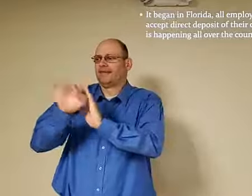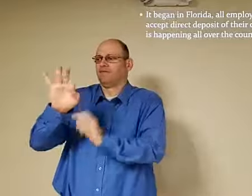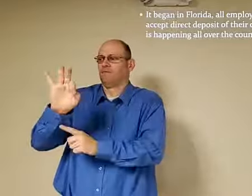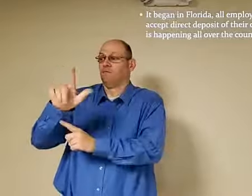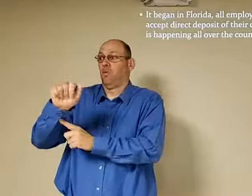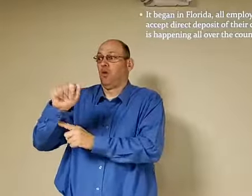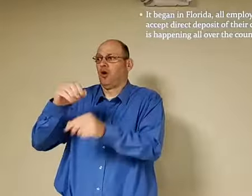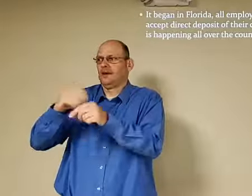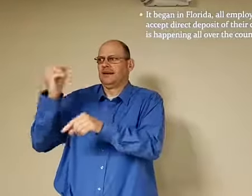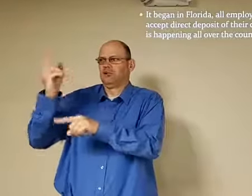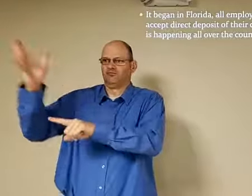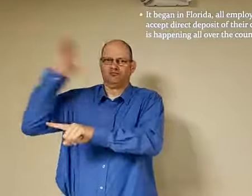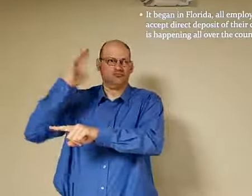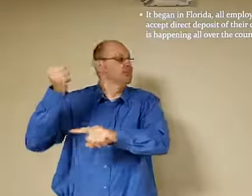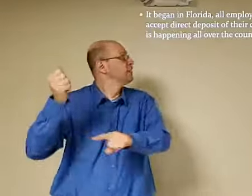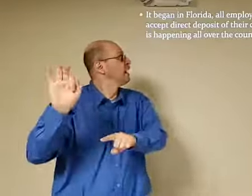So it all began in Florida.